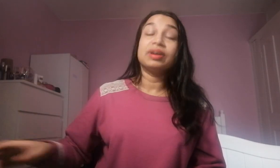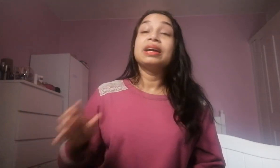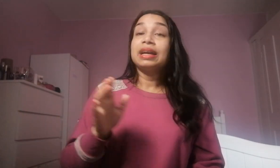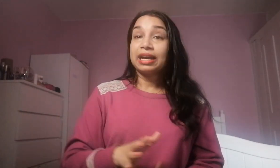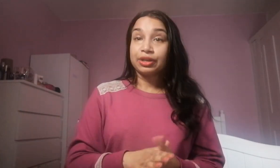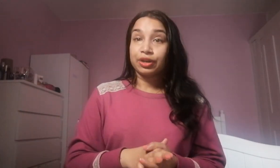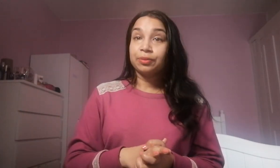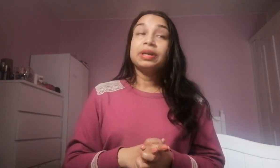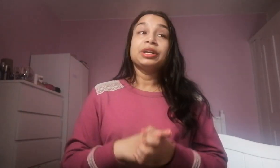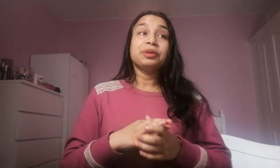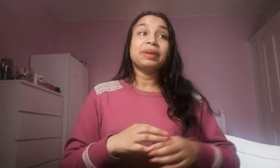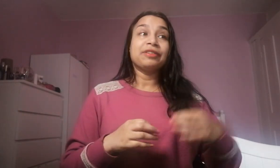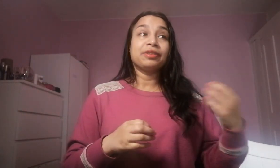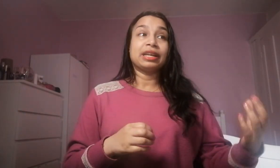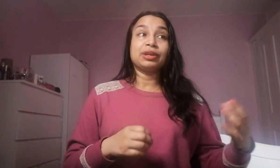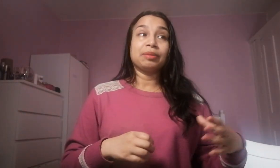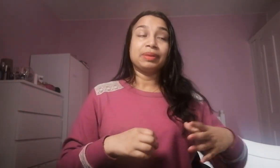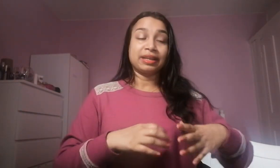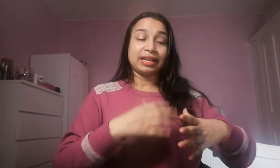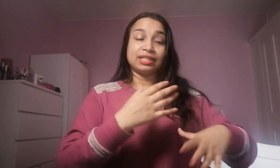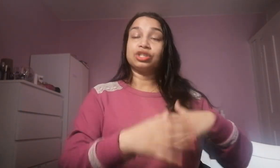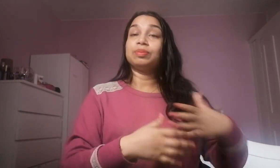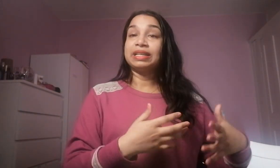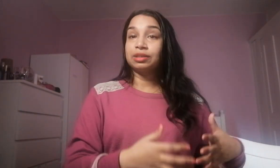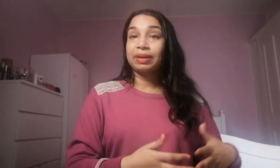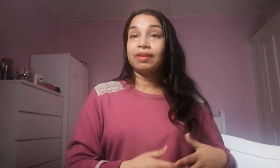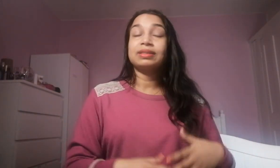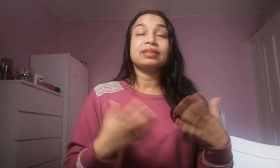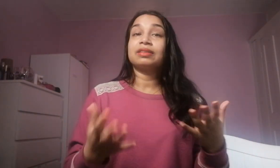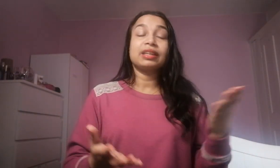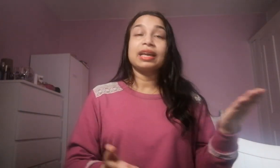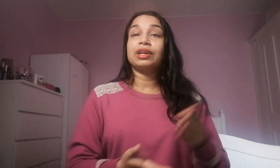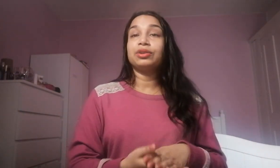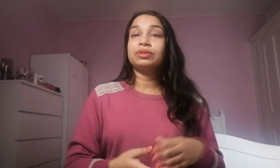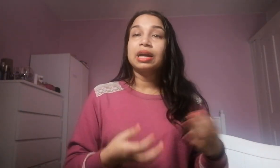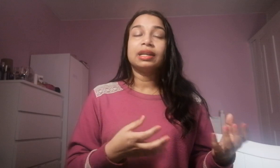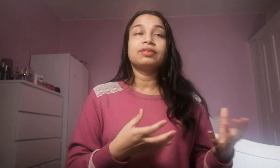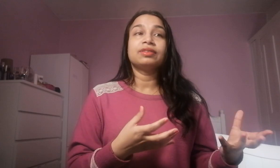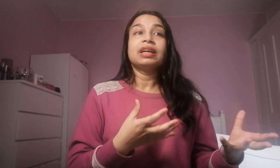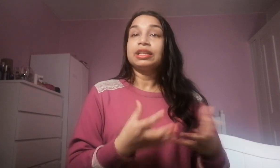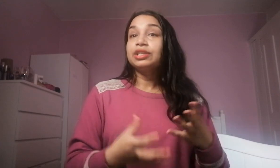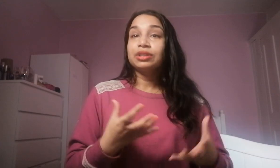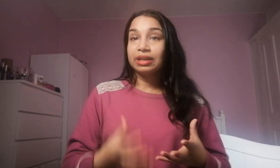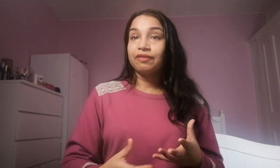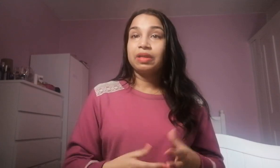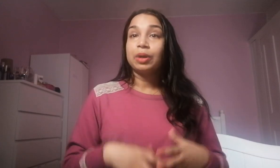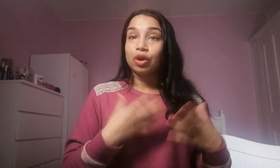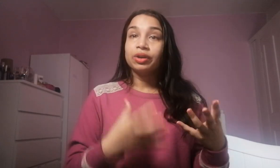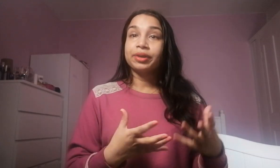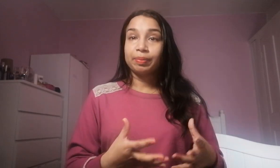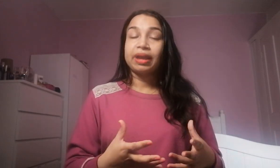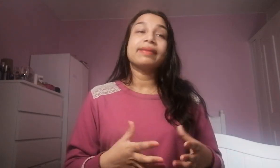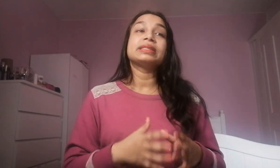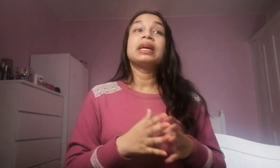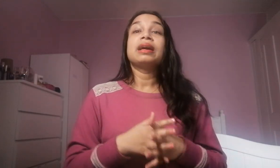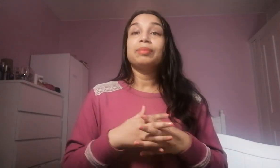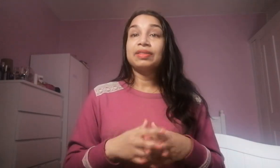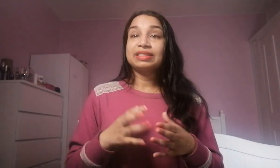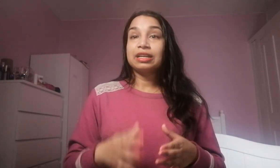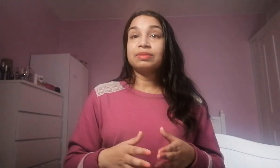I know you may feel like you're obligated to please your parents and yeah you kind of need to love them and honor your parents but at the same